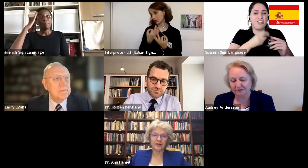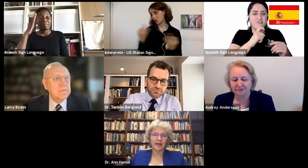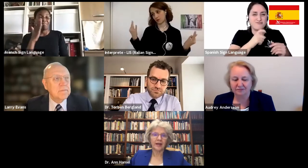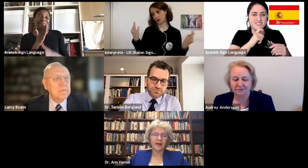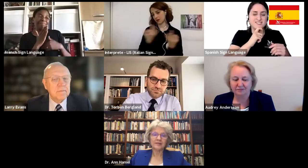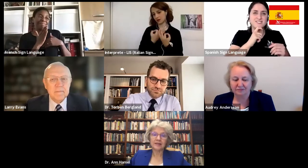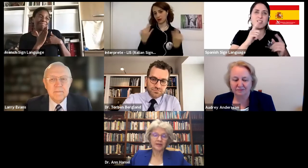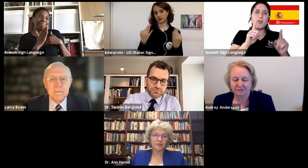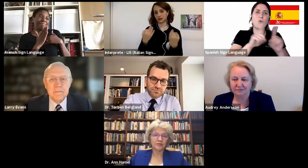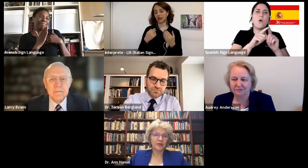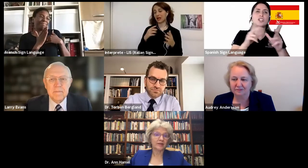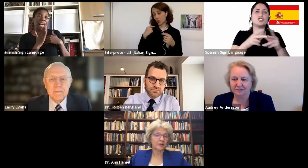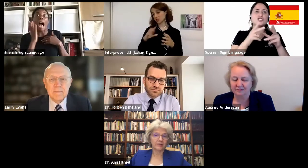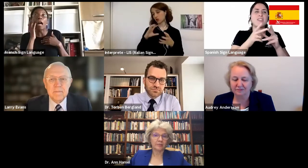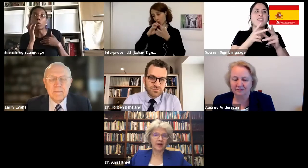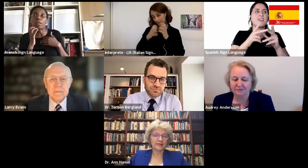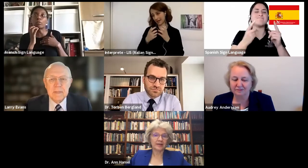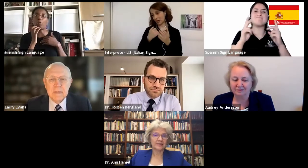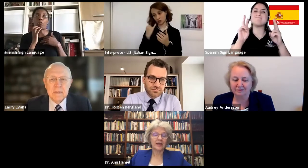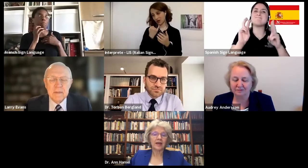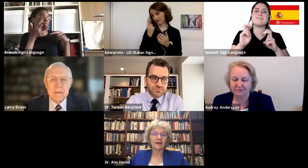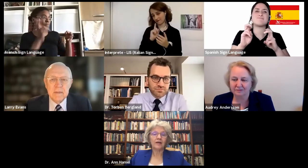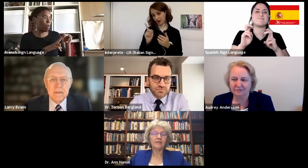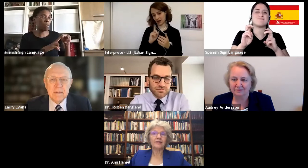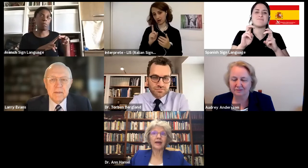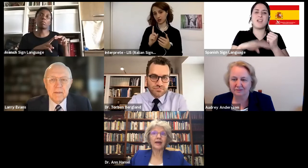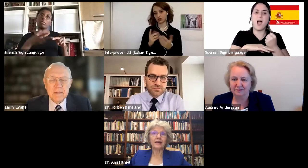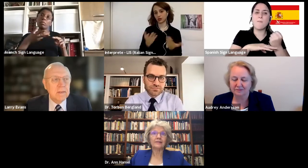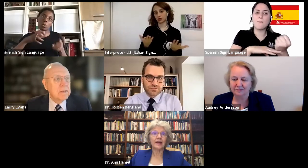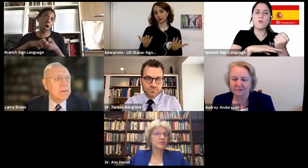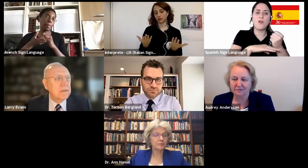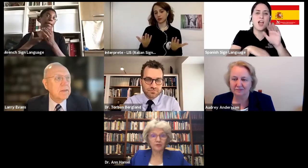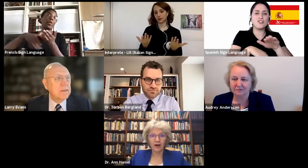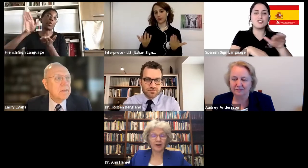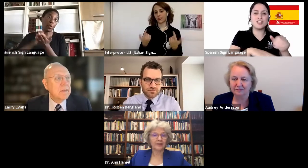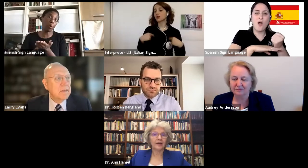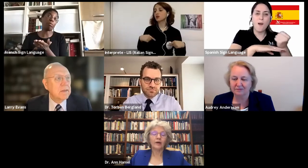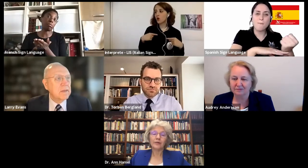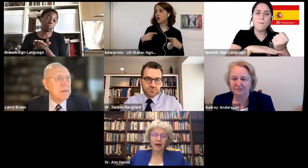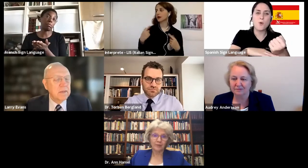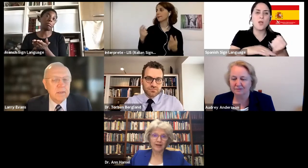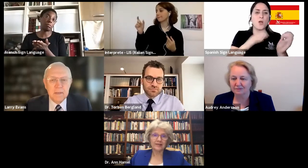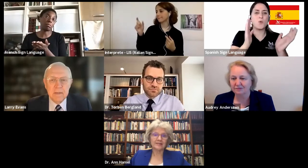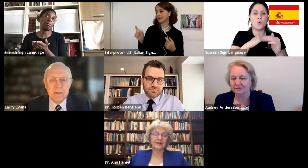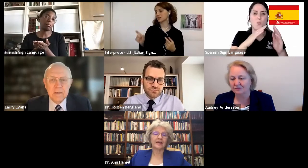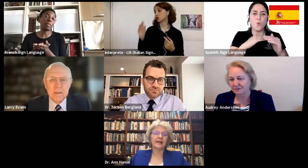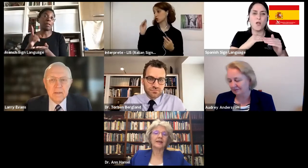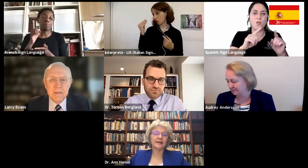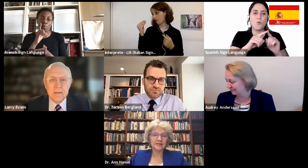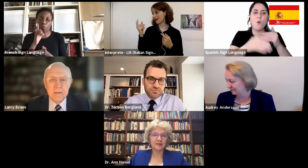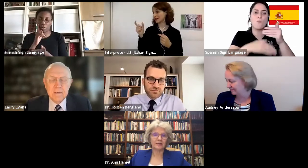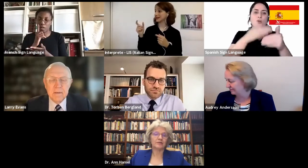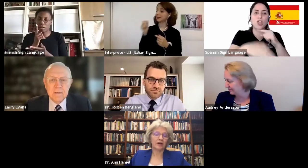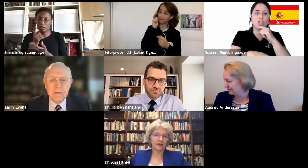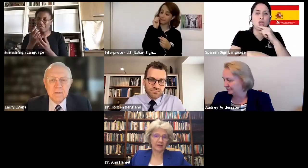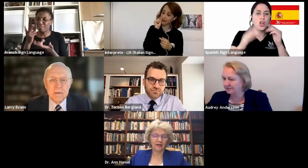children and teenagers in the grieving process. And often they, they just move on without processing it. And